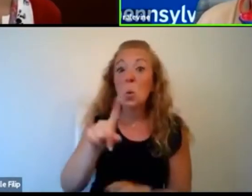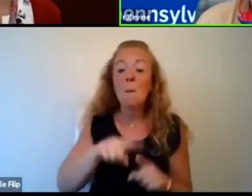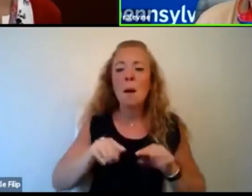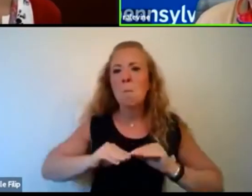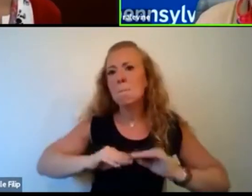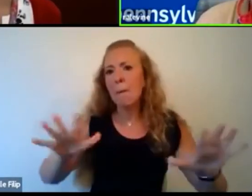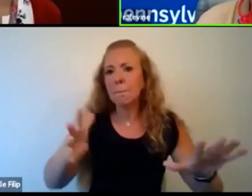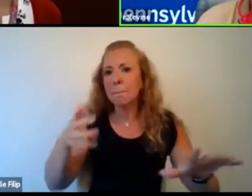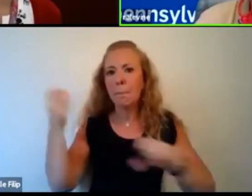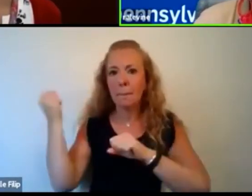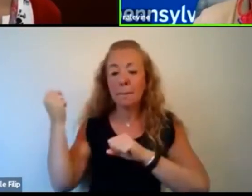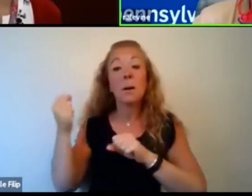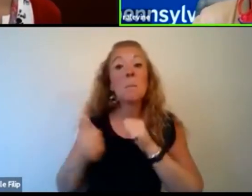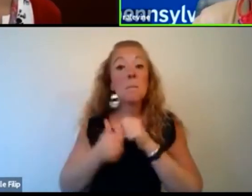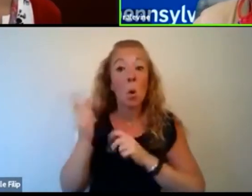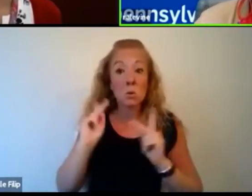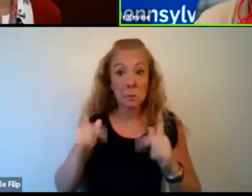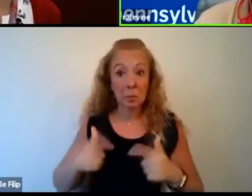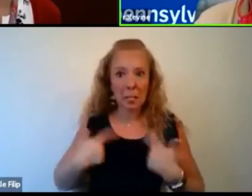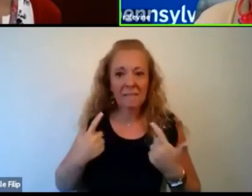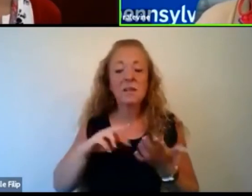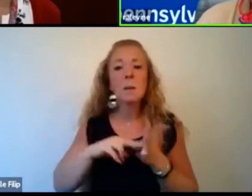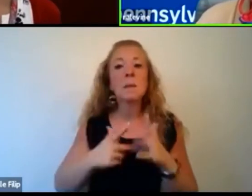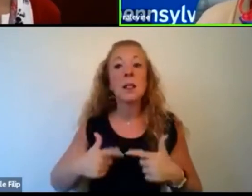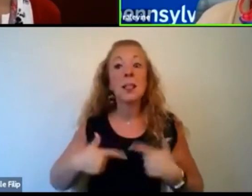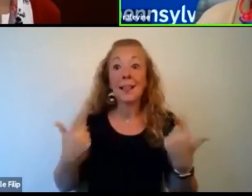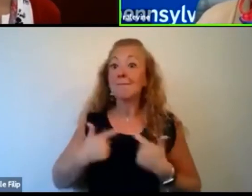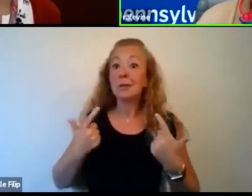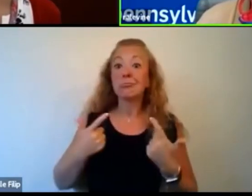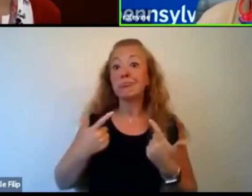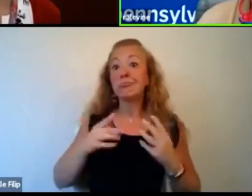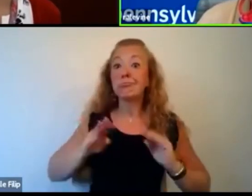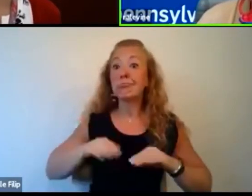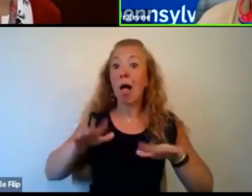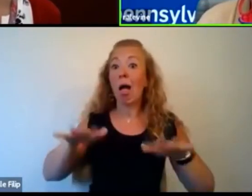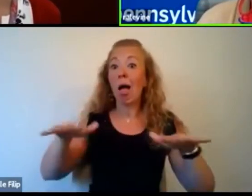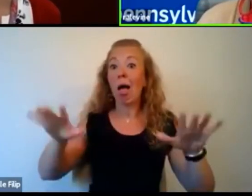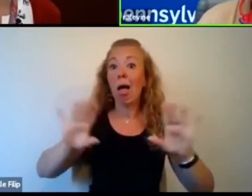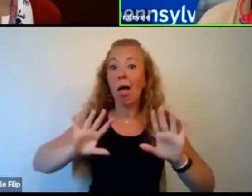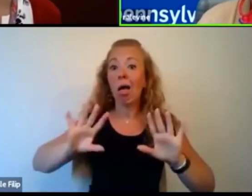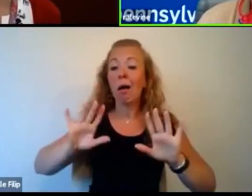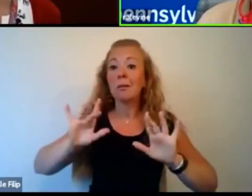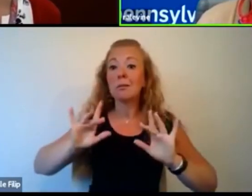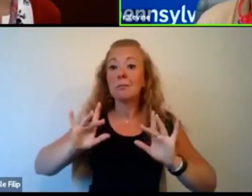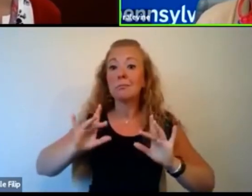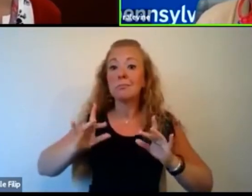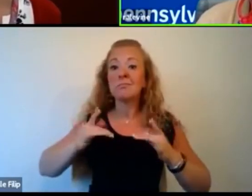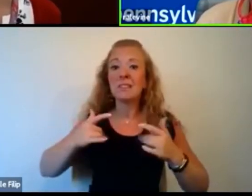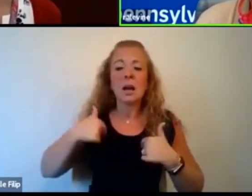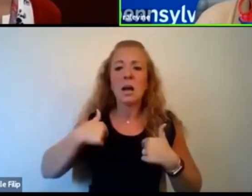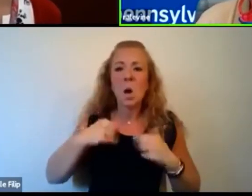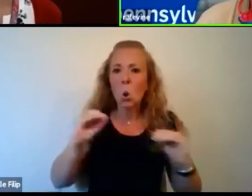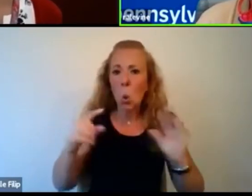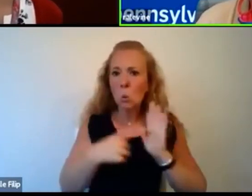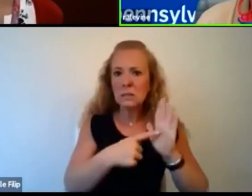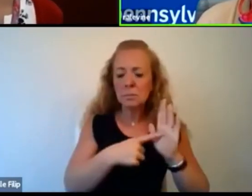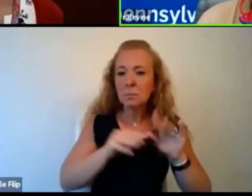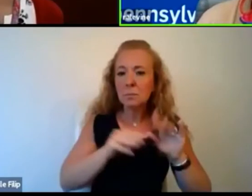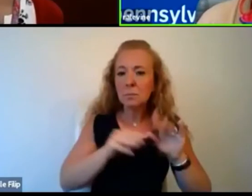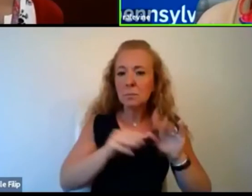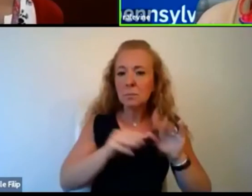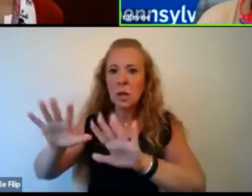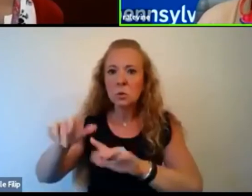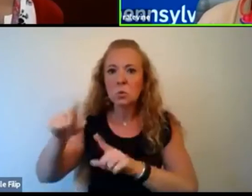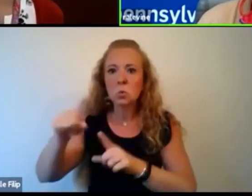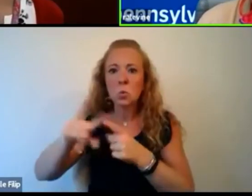most people live so that they're still contagious. Uh, it's also spread by people who have no or little symptoms. Uh, and so, uh,